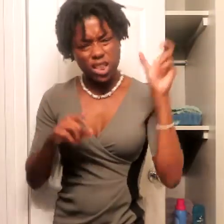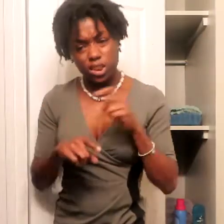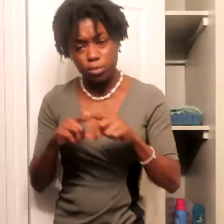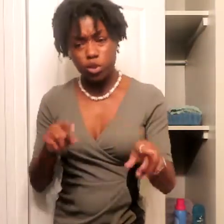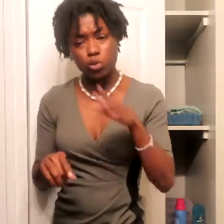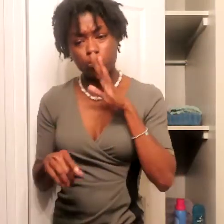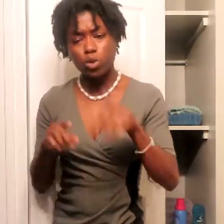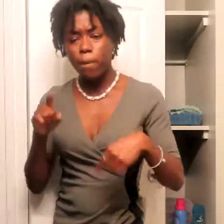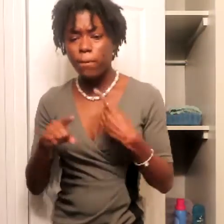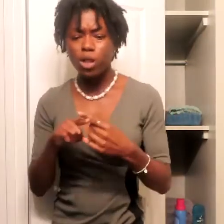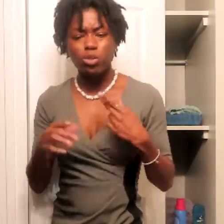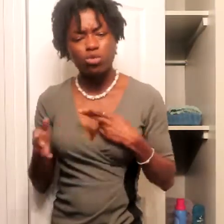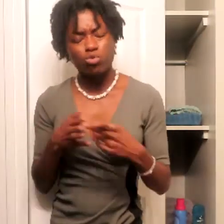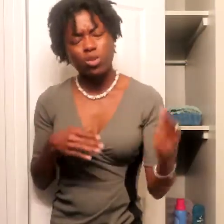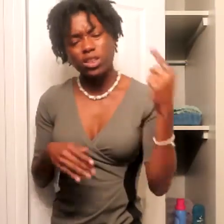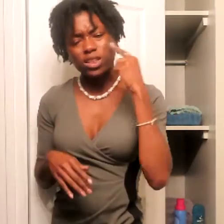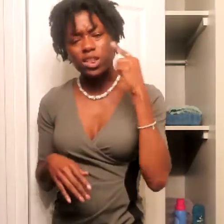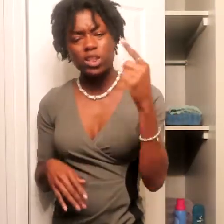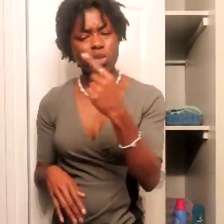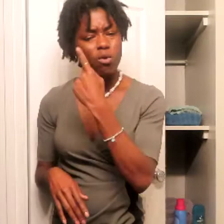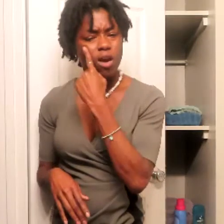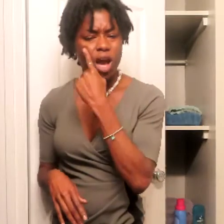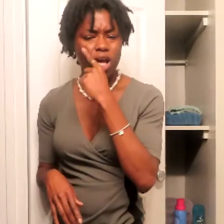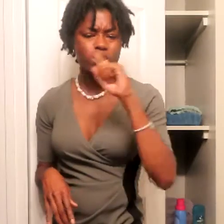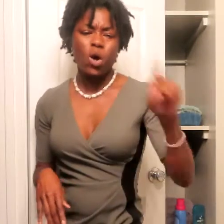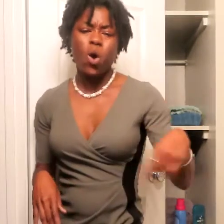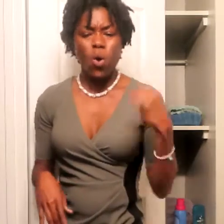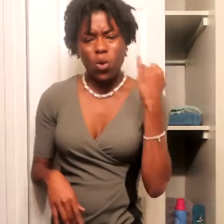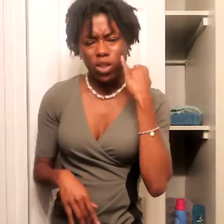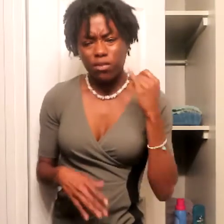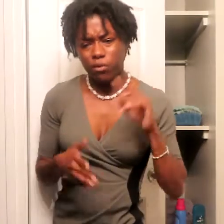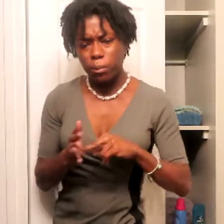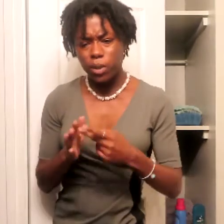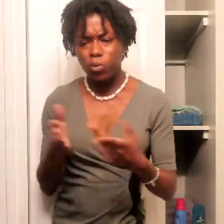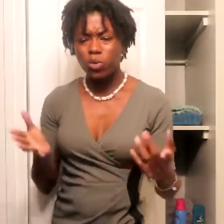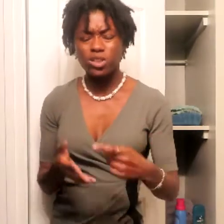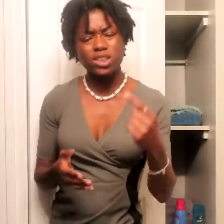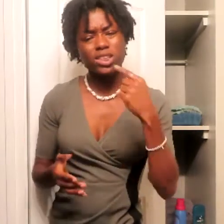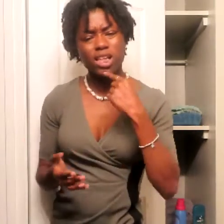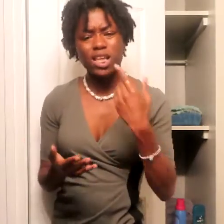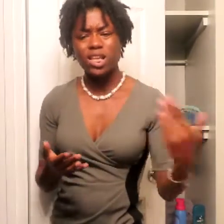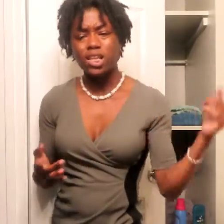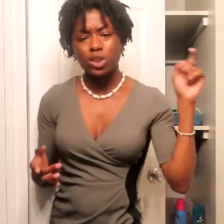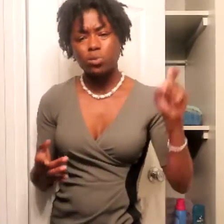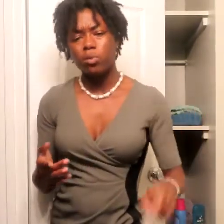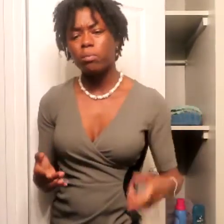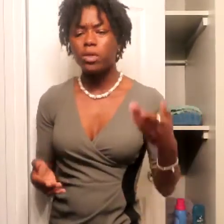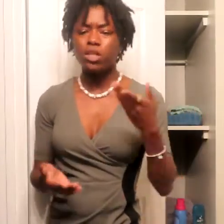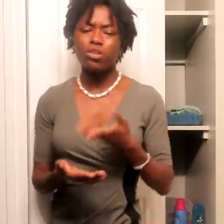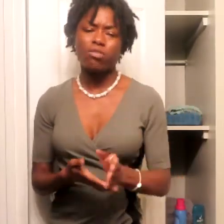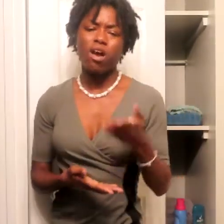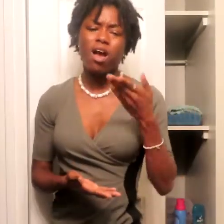listen to what you've told But the truth was in your eyes Only if you mean what you said That things would be right